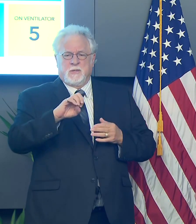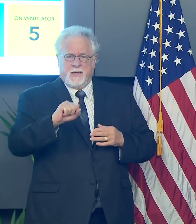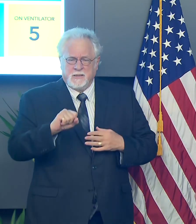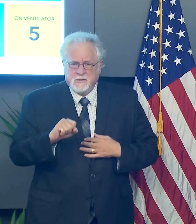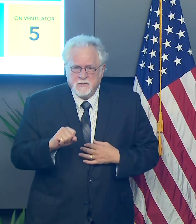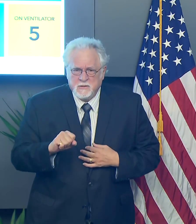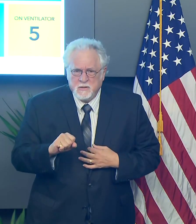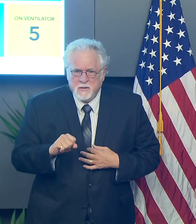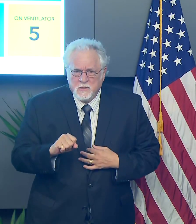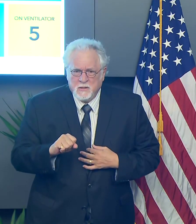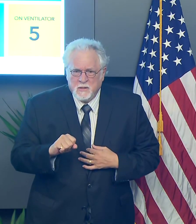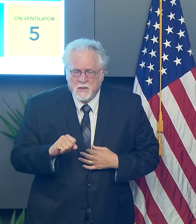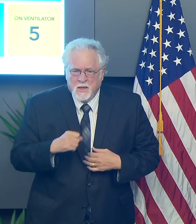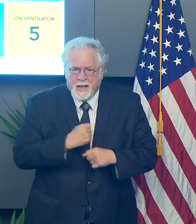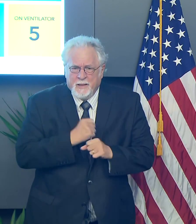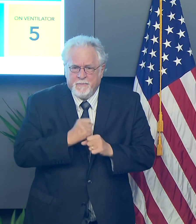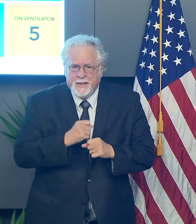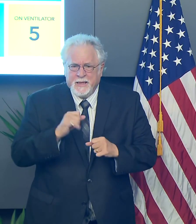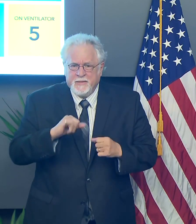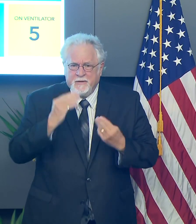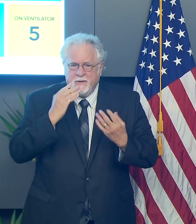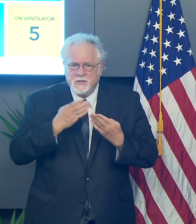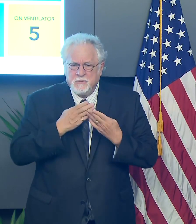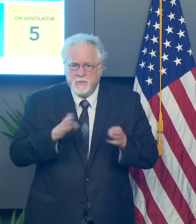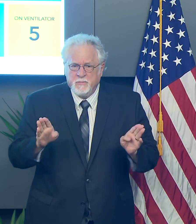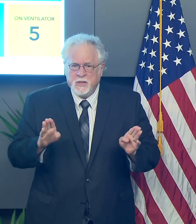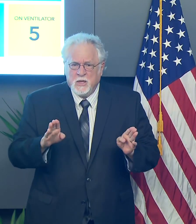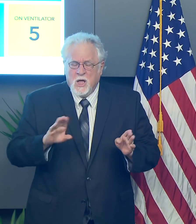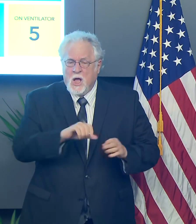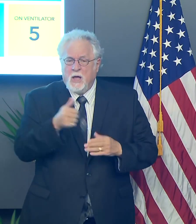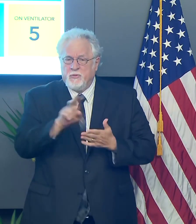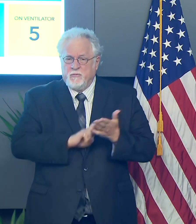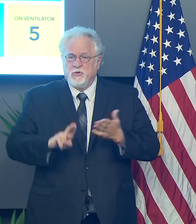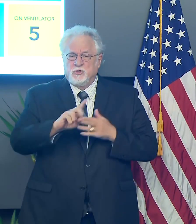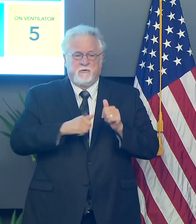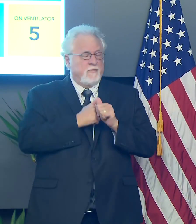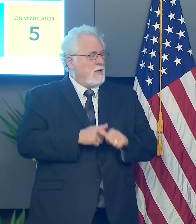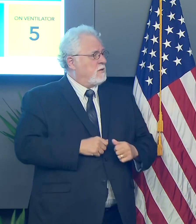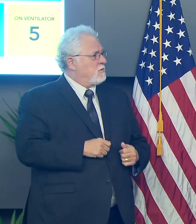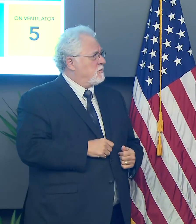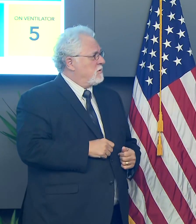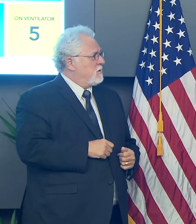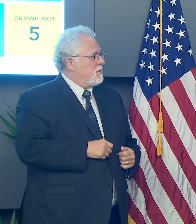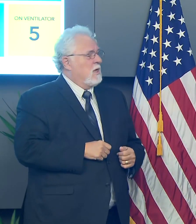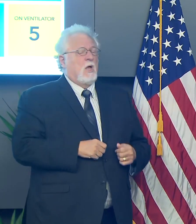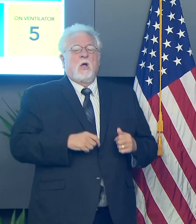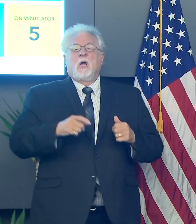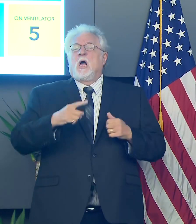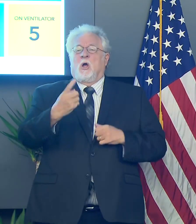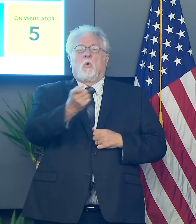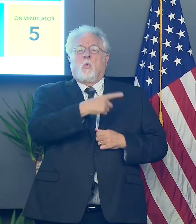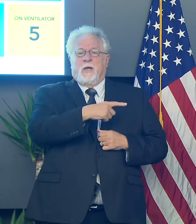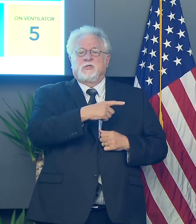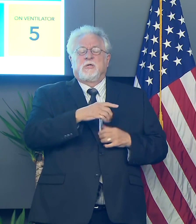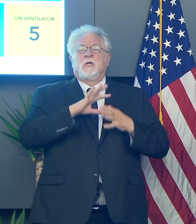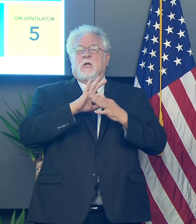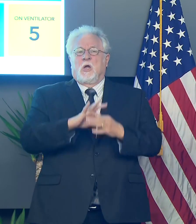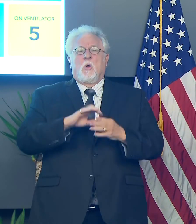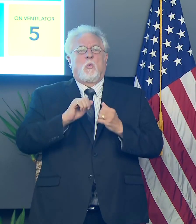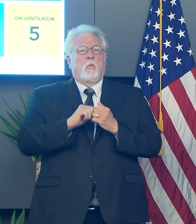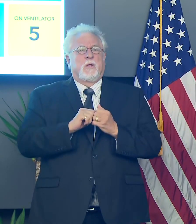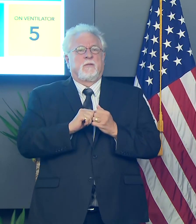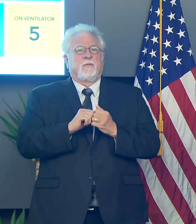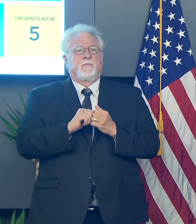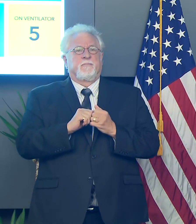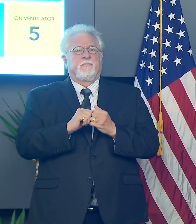information published on their website. Do you think our university should follow suit? yeah, in, for, the, the question has to do with,